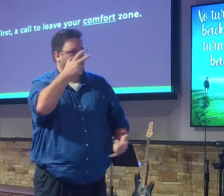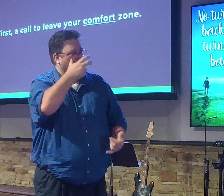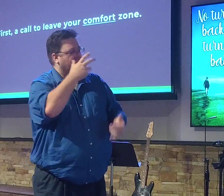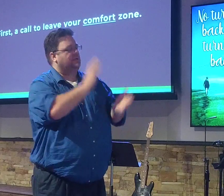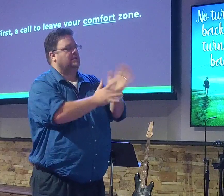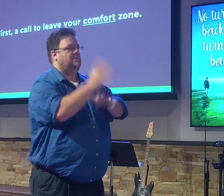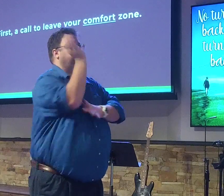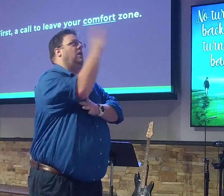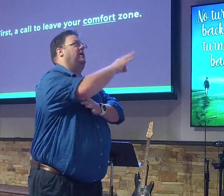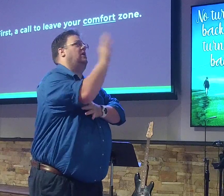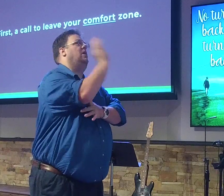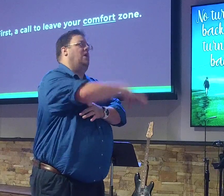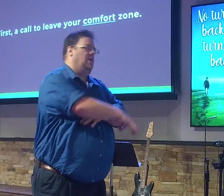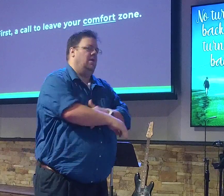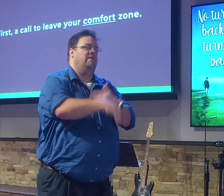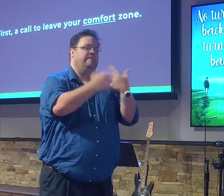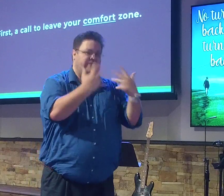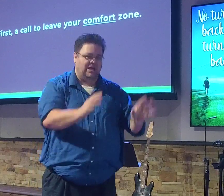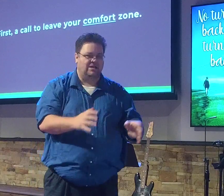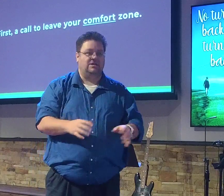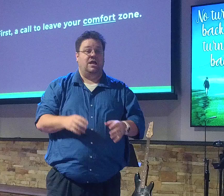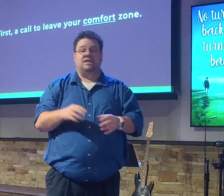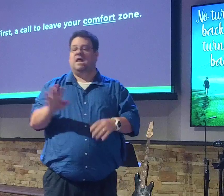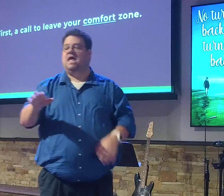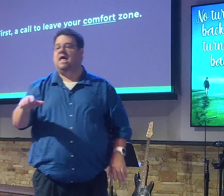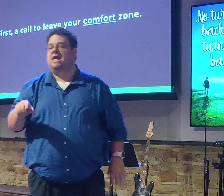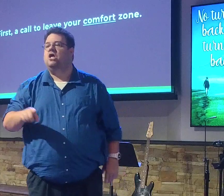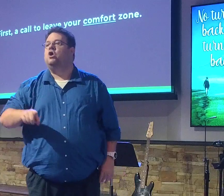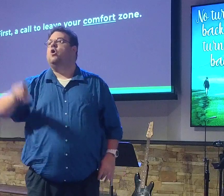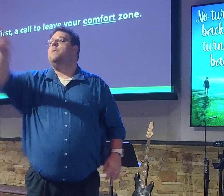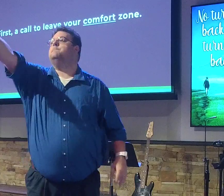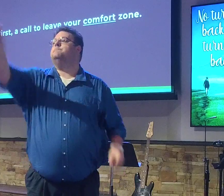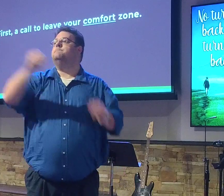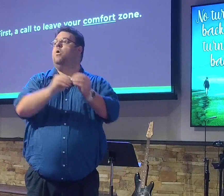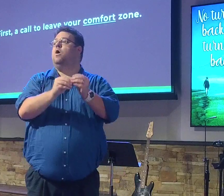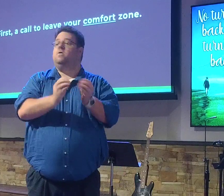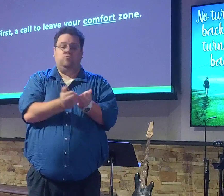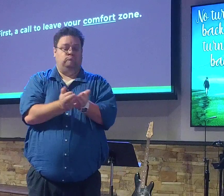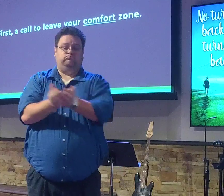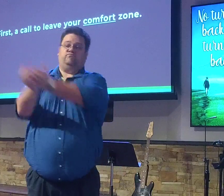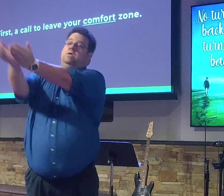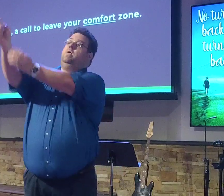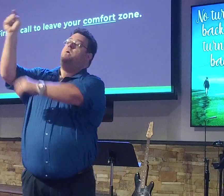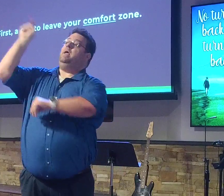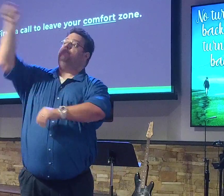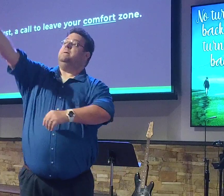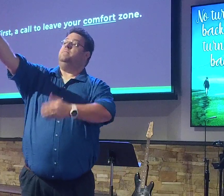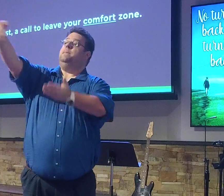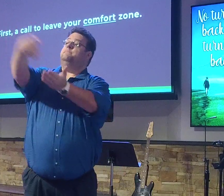the deep, Peter. And when we get there, let down your nets. You know, the nets that you just got done drying and cleaning.